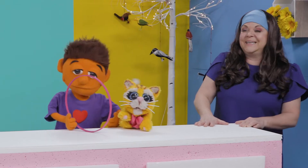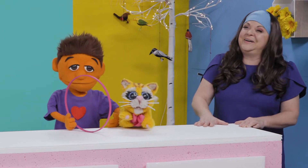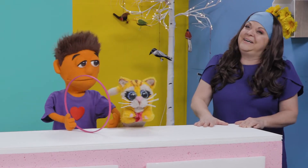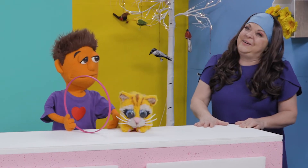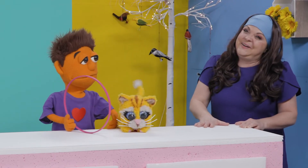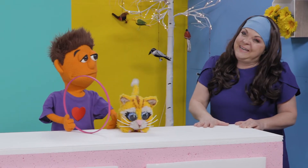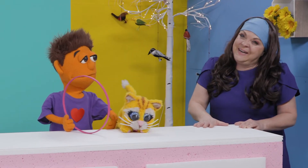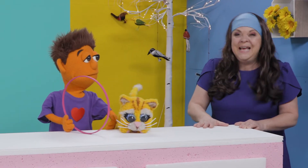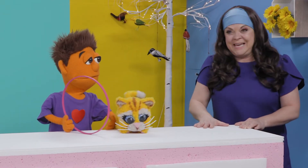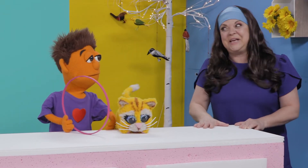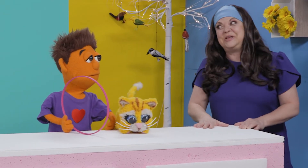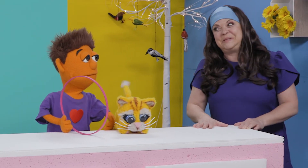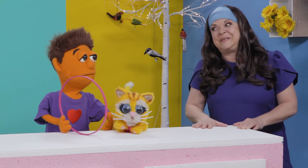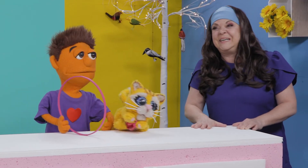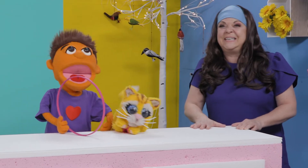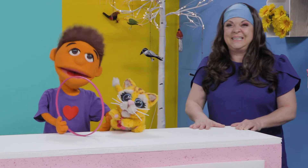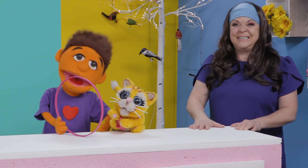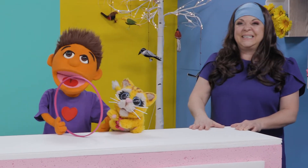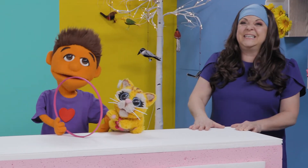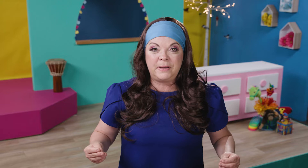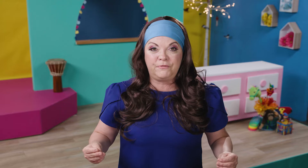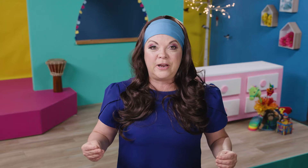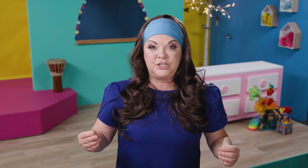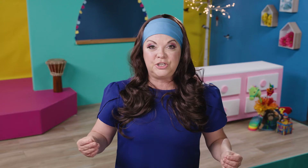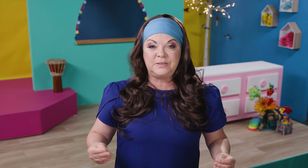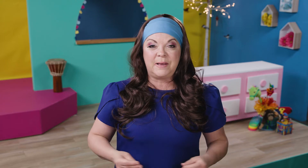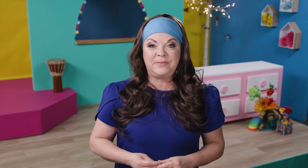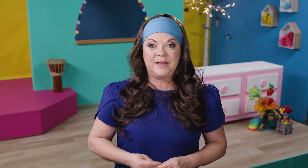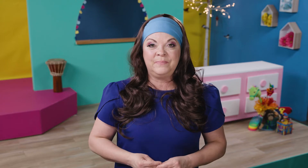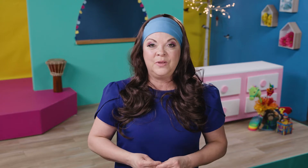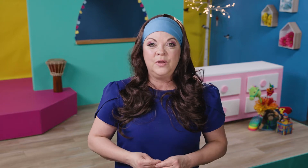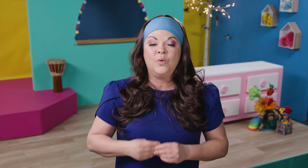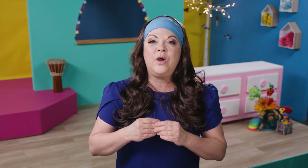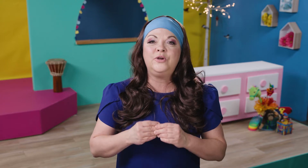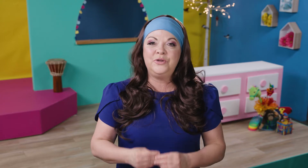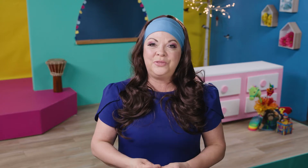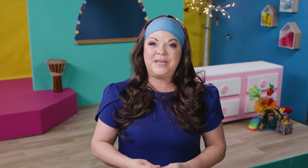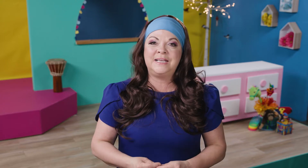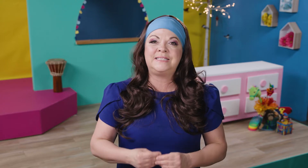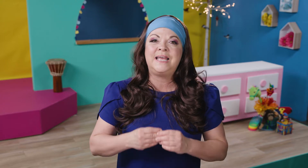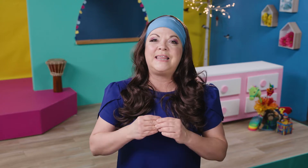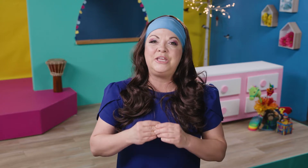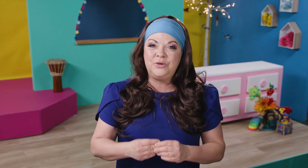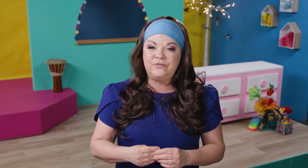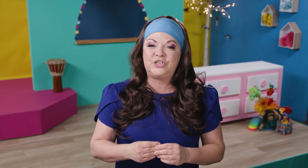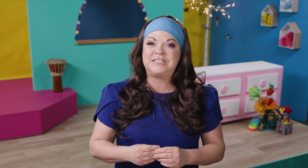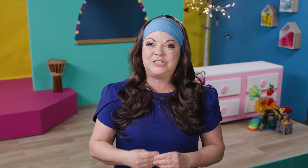some ways you are courageous? Have you ever been afraid to do something? What are new things that you have just